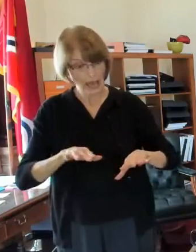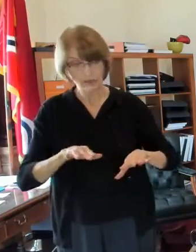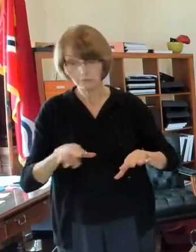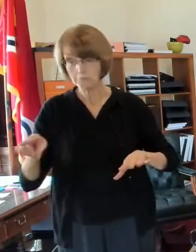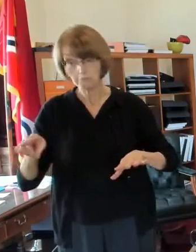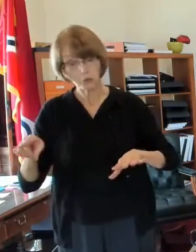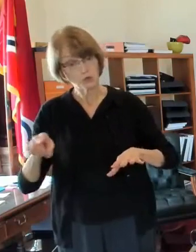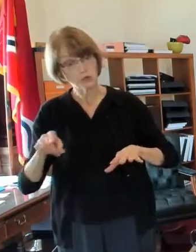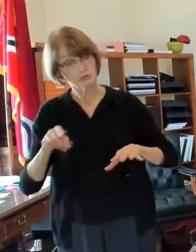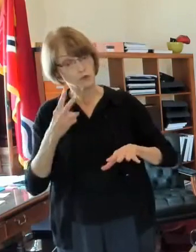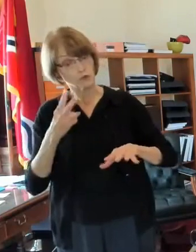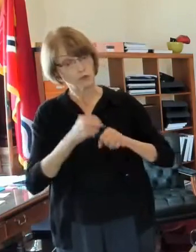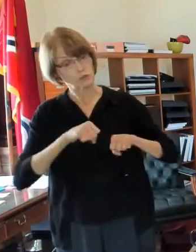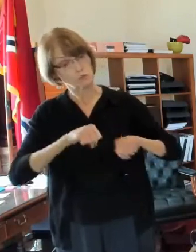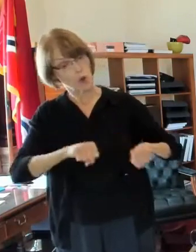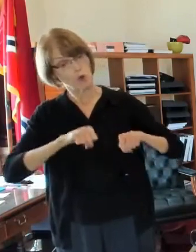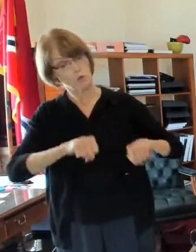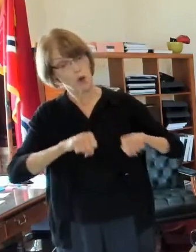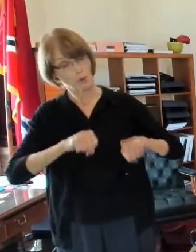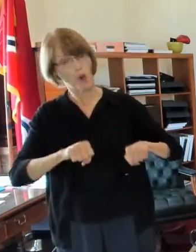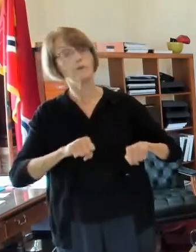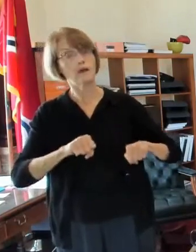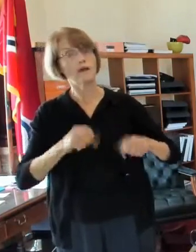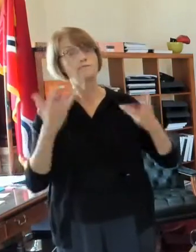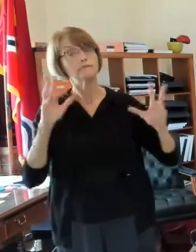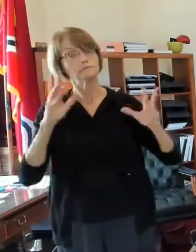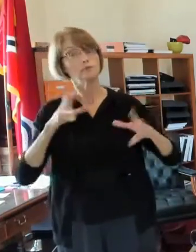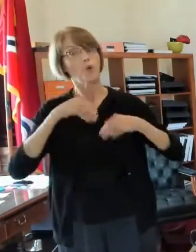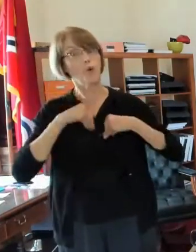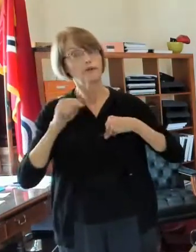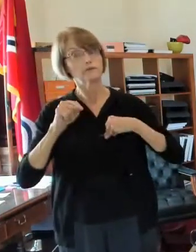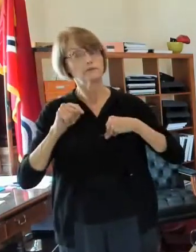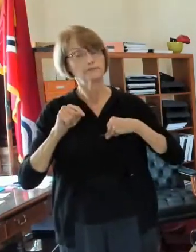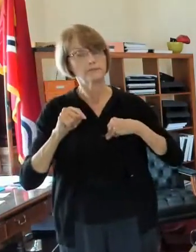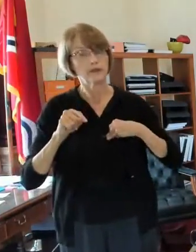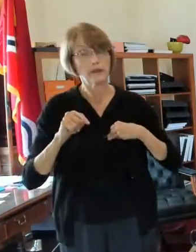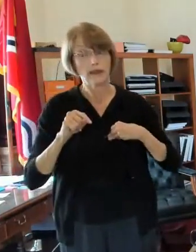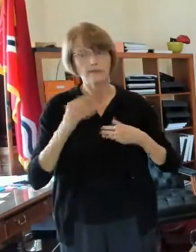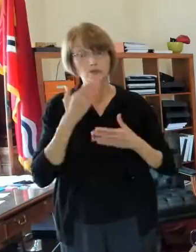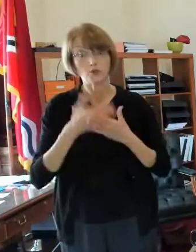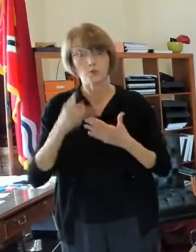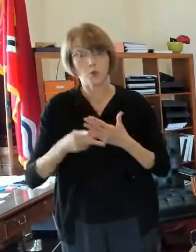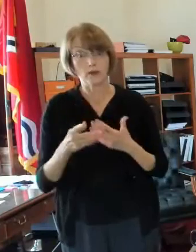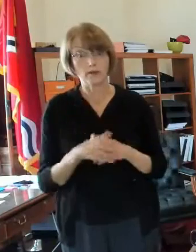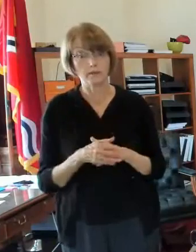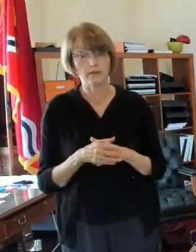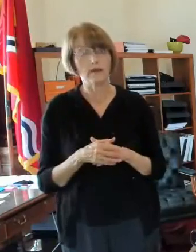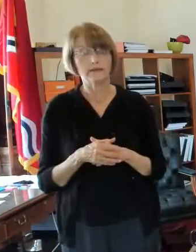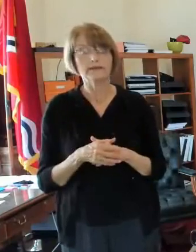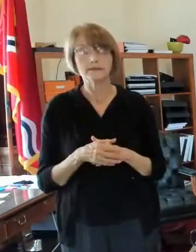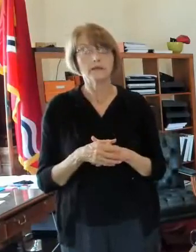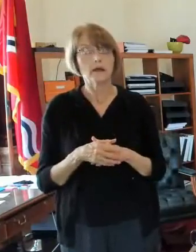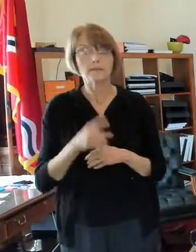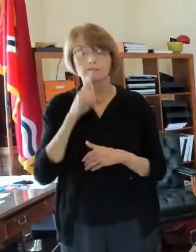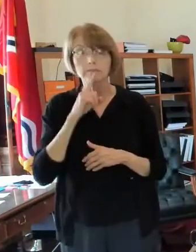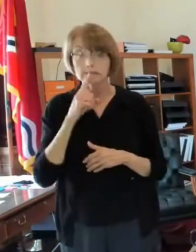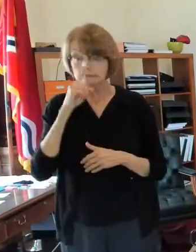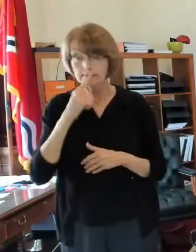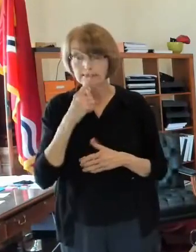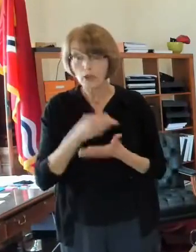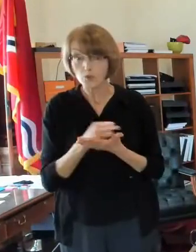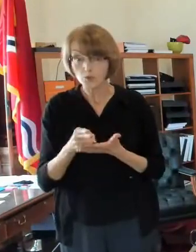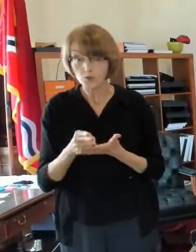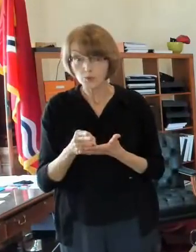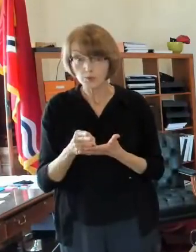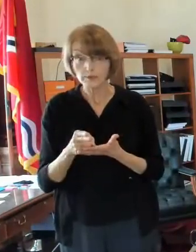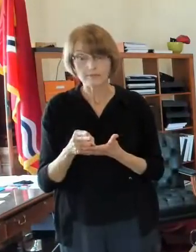um a very good programs and i have to be honest with you we don't want to own them the city lra we